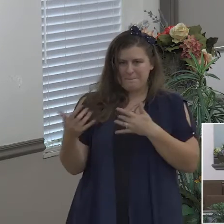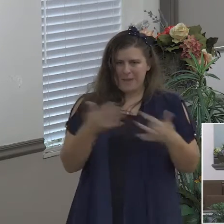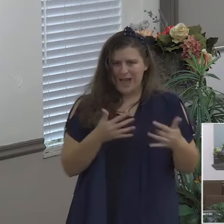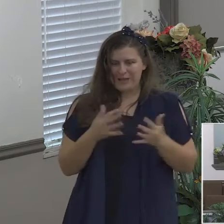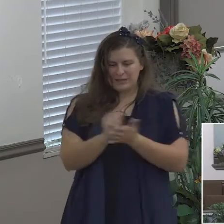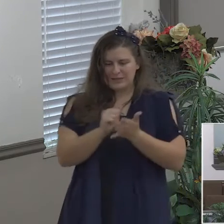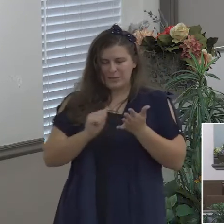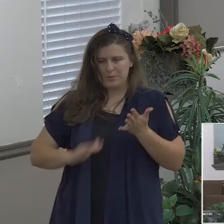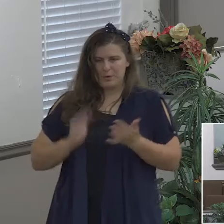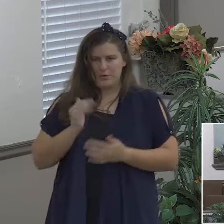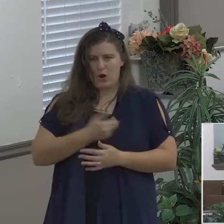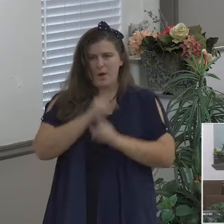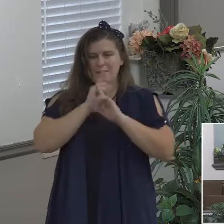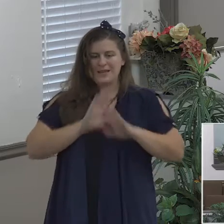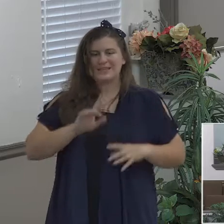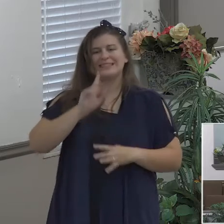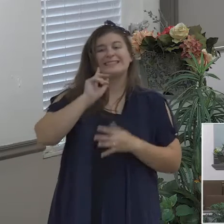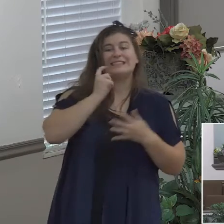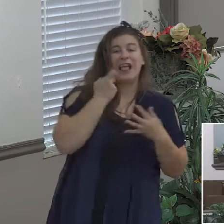envy